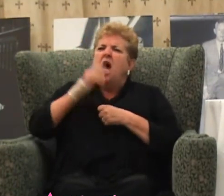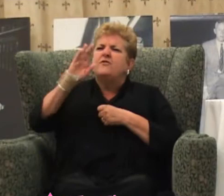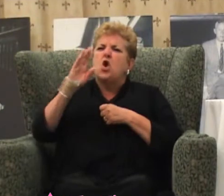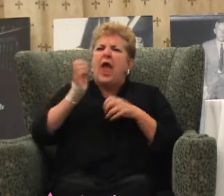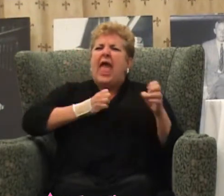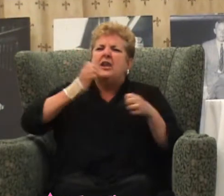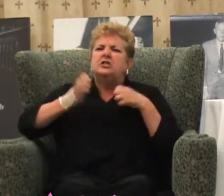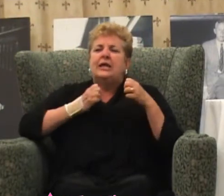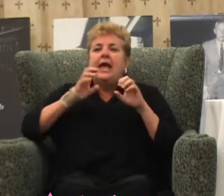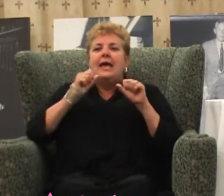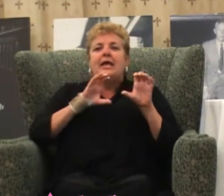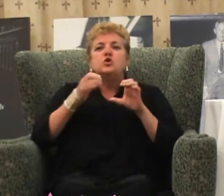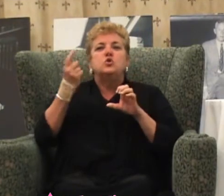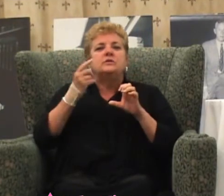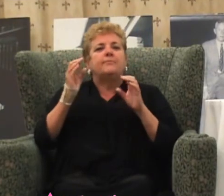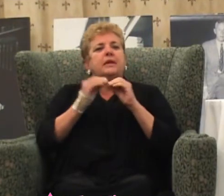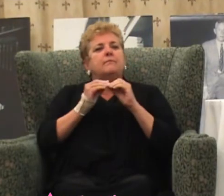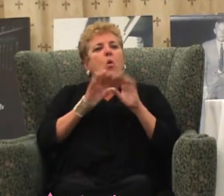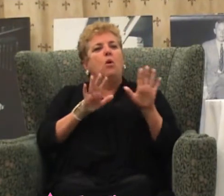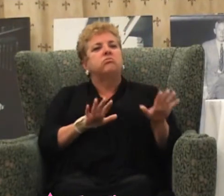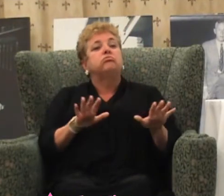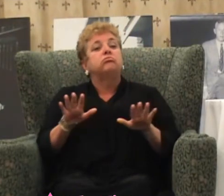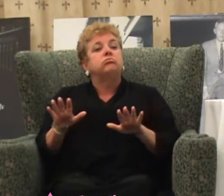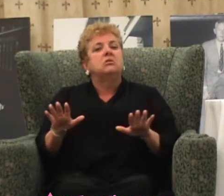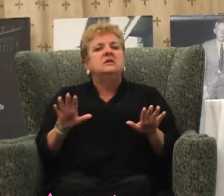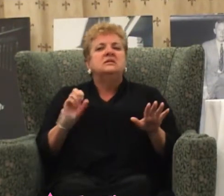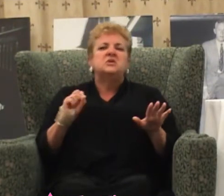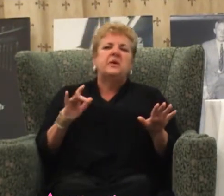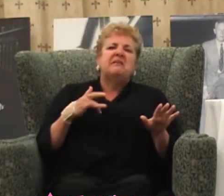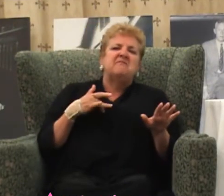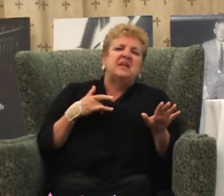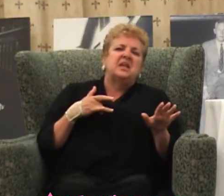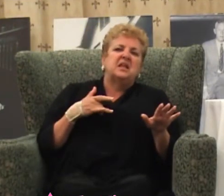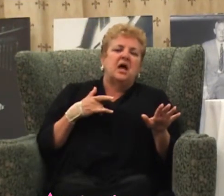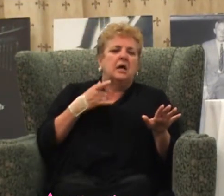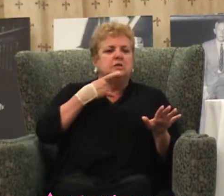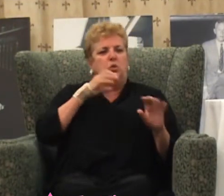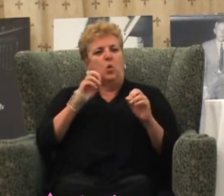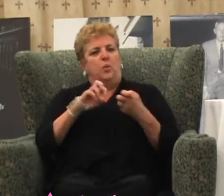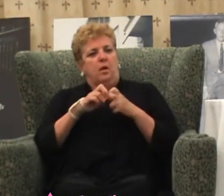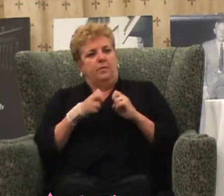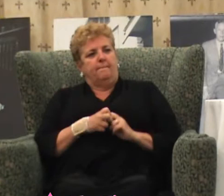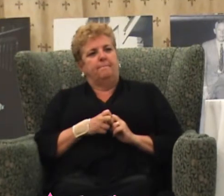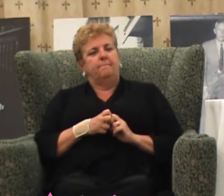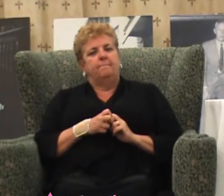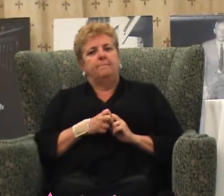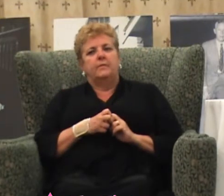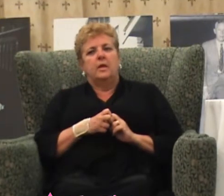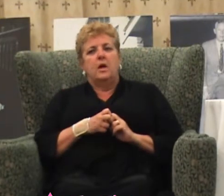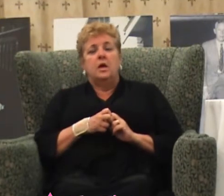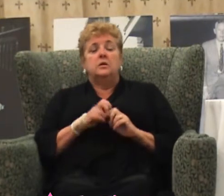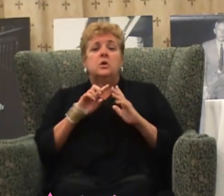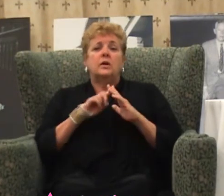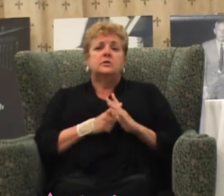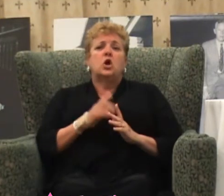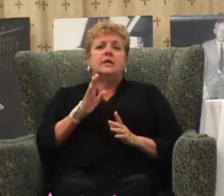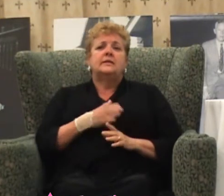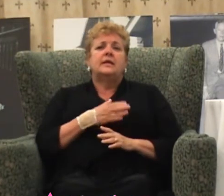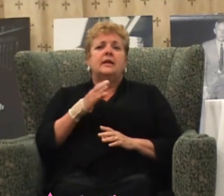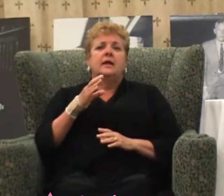a little mellower so we get a feel, you know, of your... I said, no problem. I went into an a cappella version of Otis Redding's Dock of